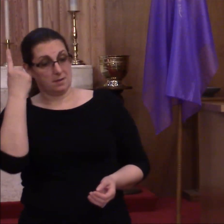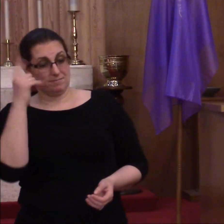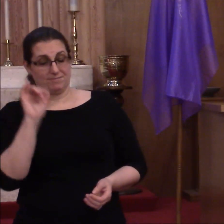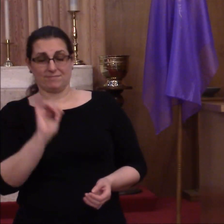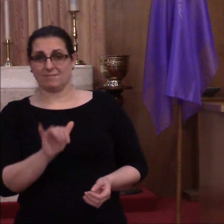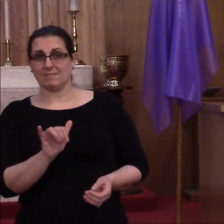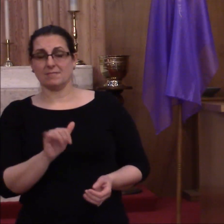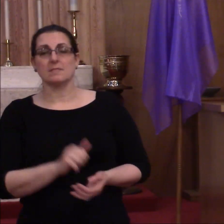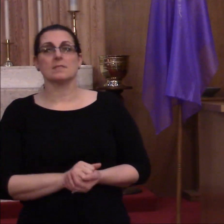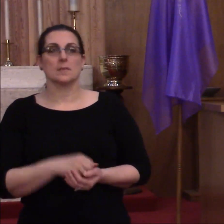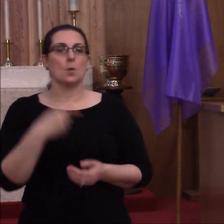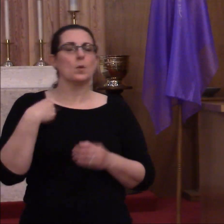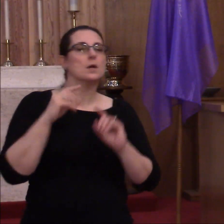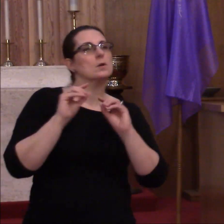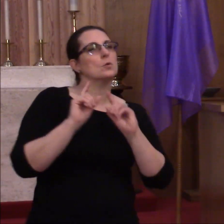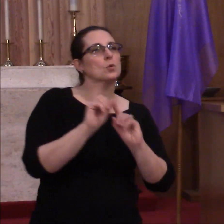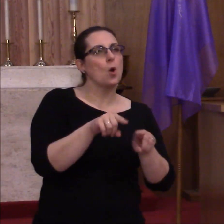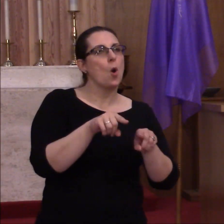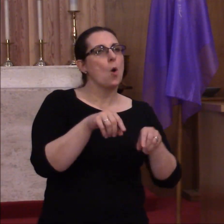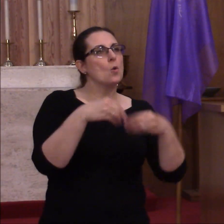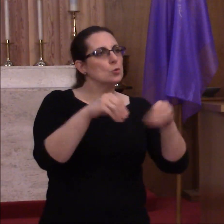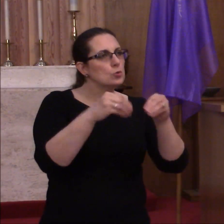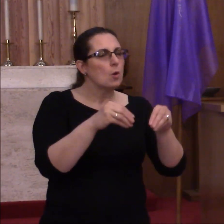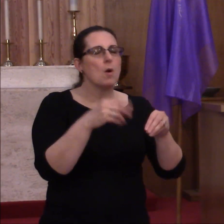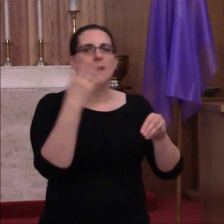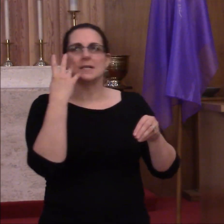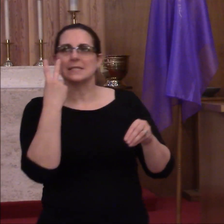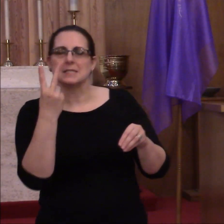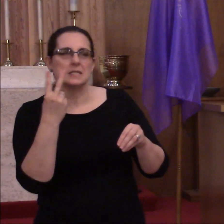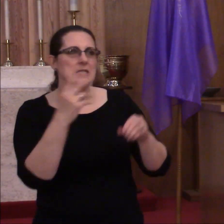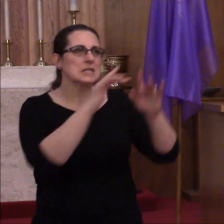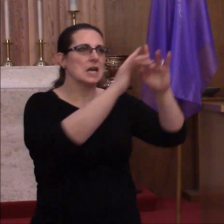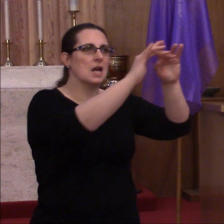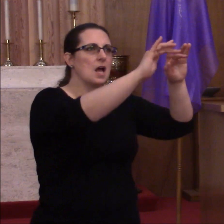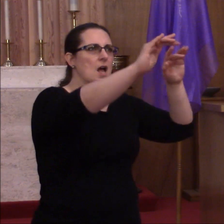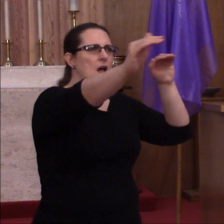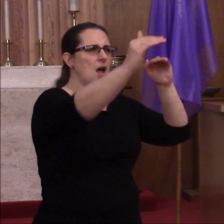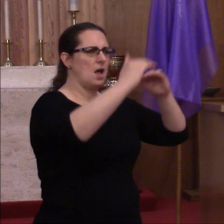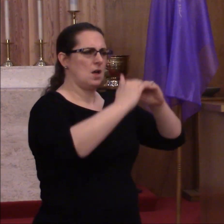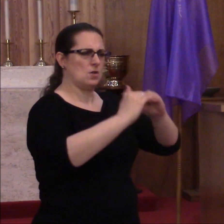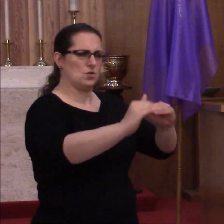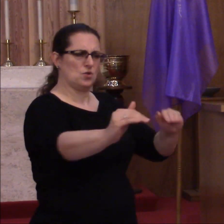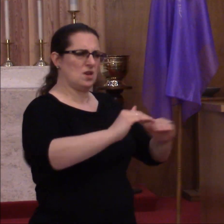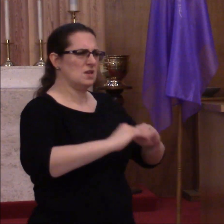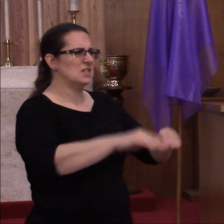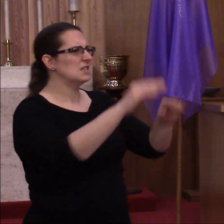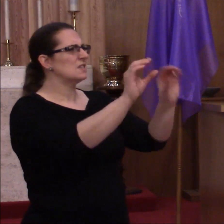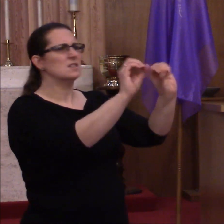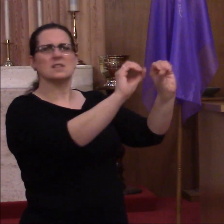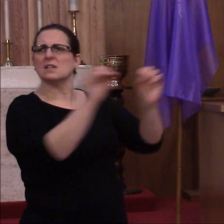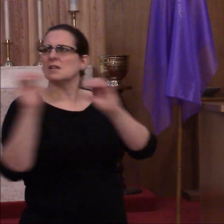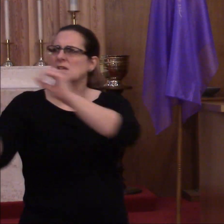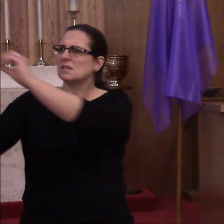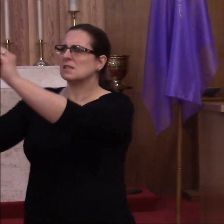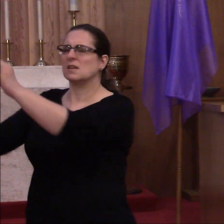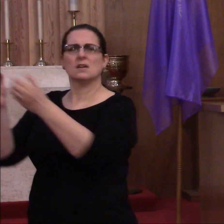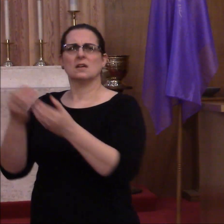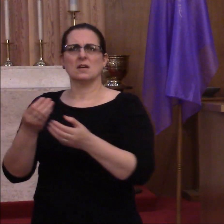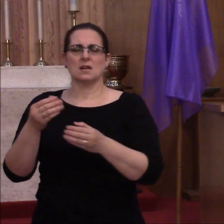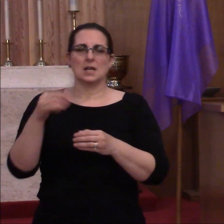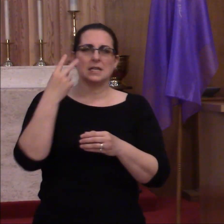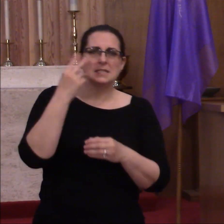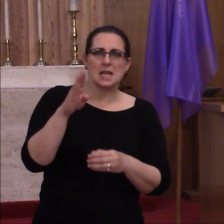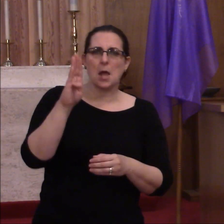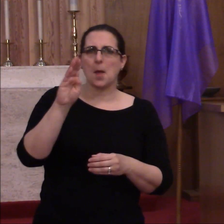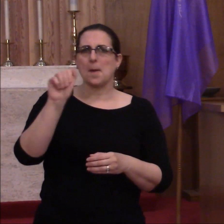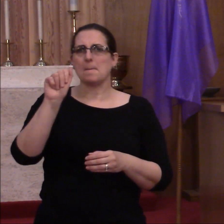We go to the grocery store and we see the empty shelves. We look at our bank account and it seems empty. I look out